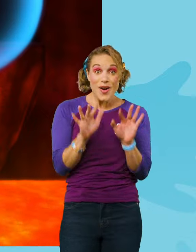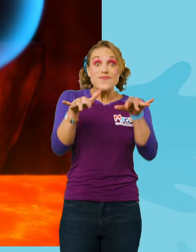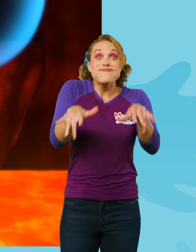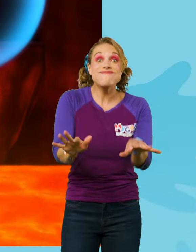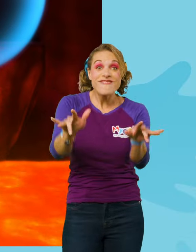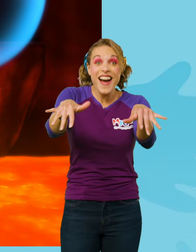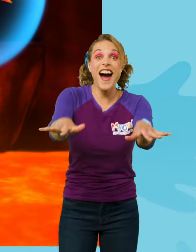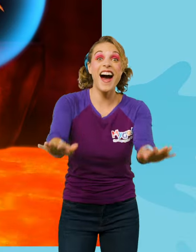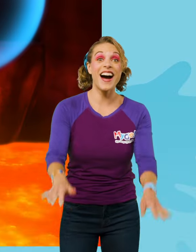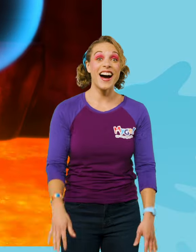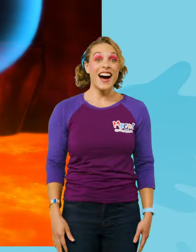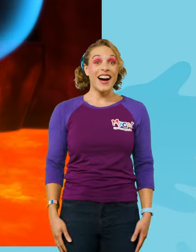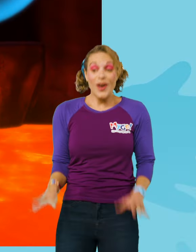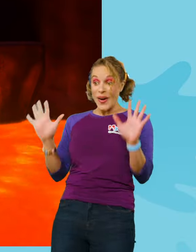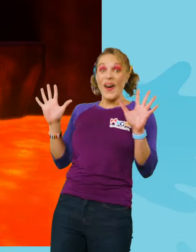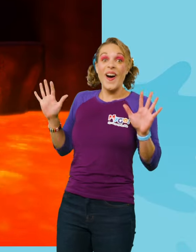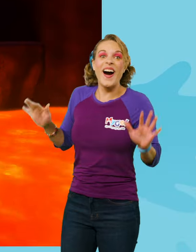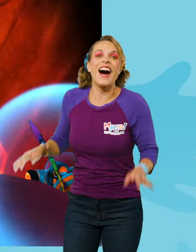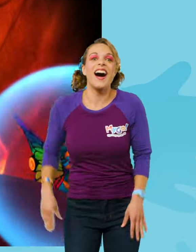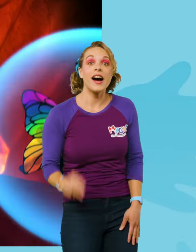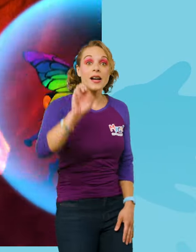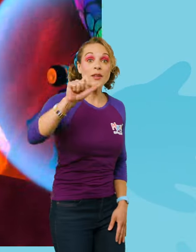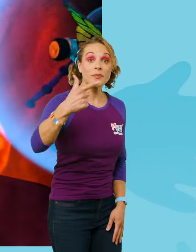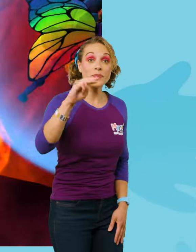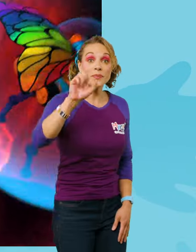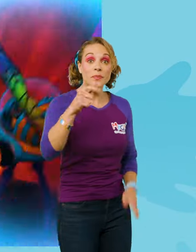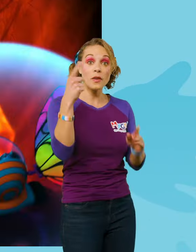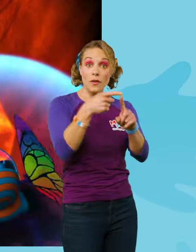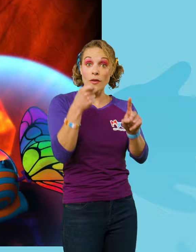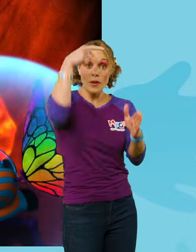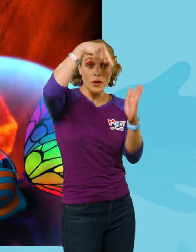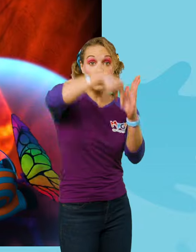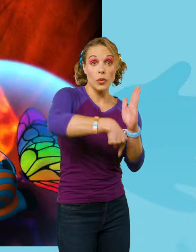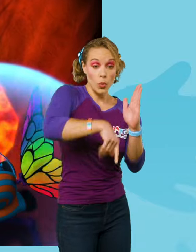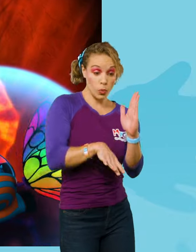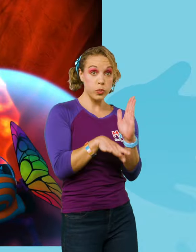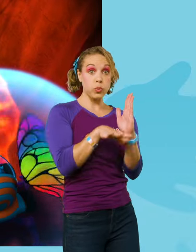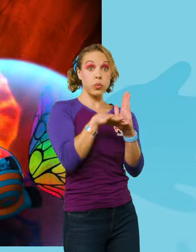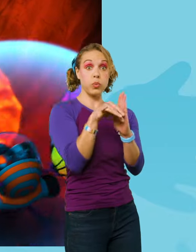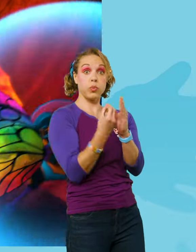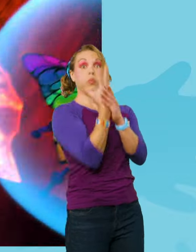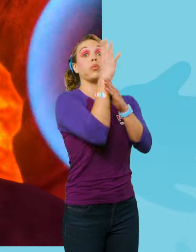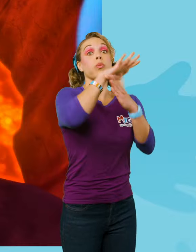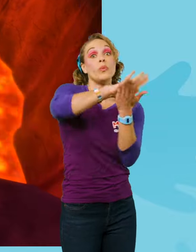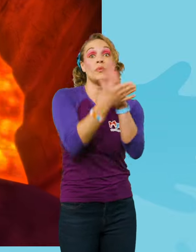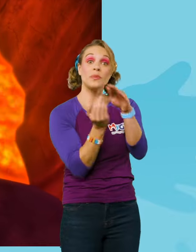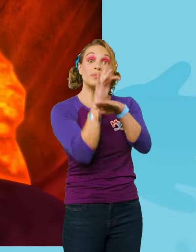lava! Ow! Whoa-ho! Magma becomes lava after it erupts out of the volcano. What? So I guess